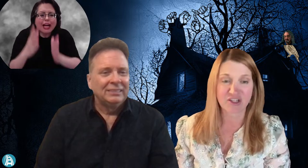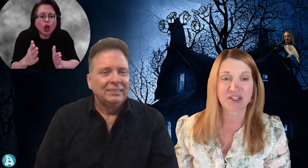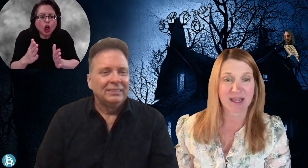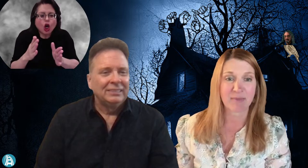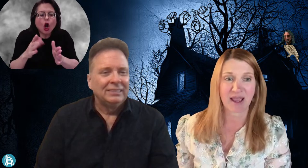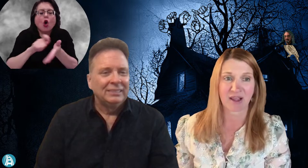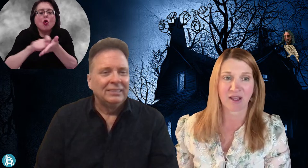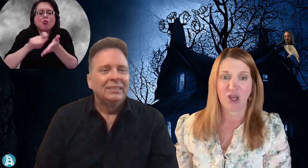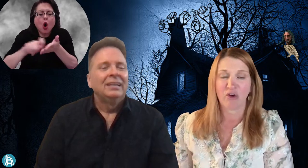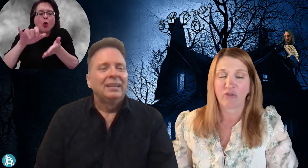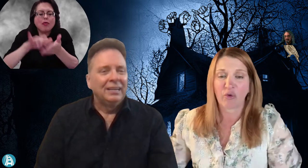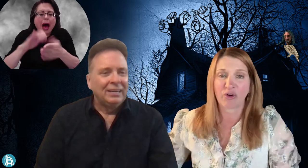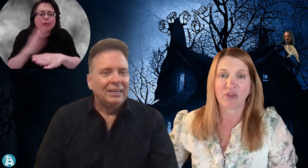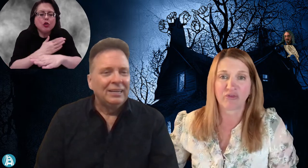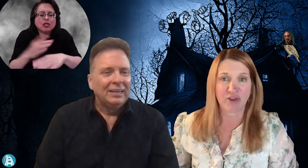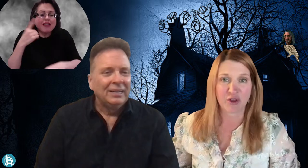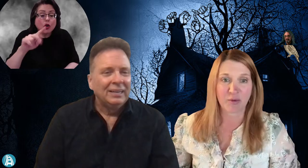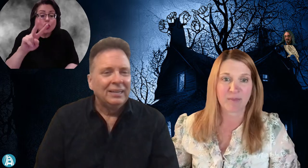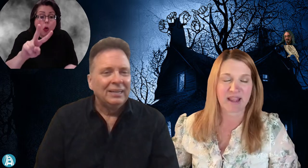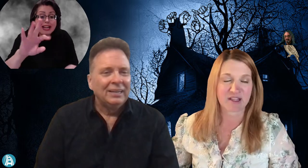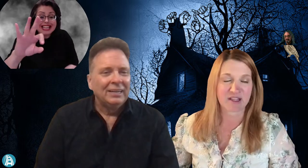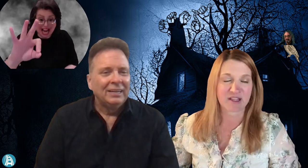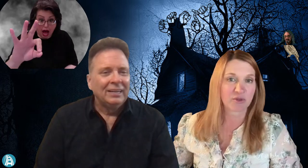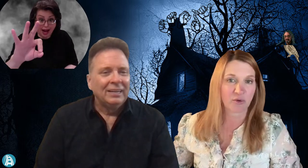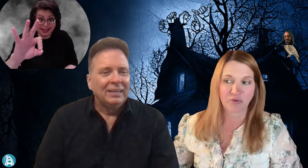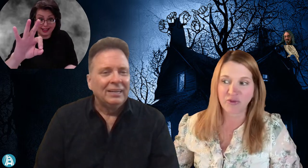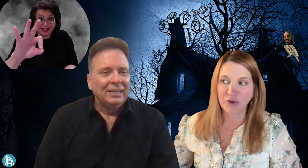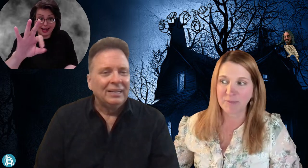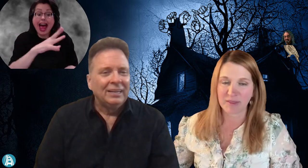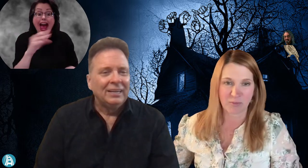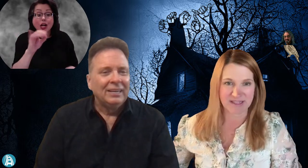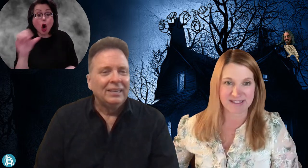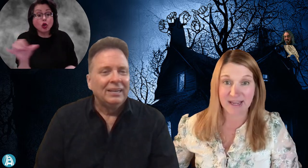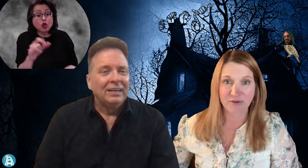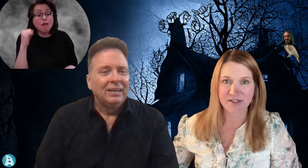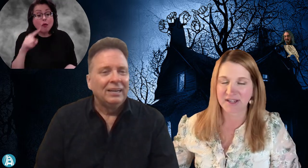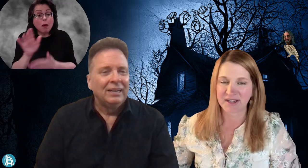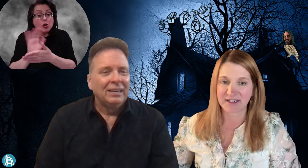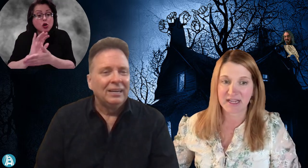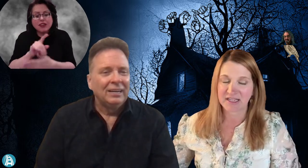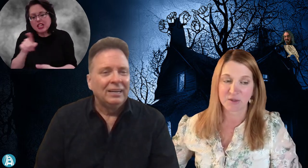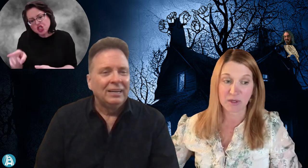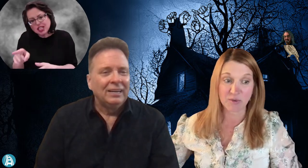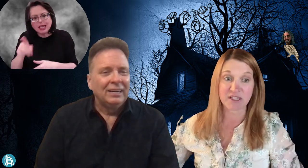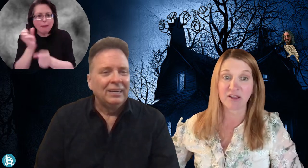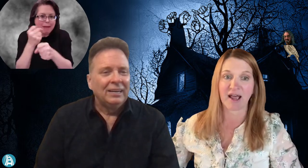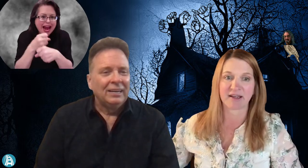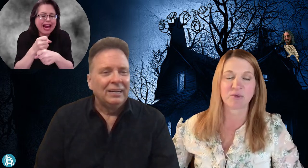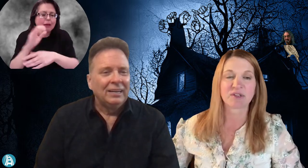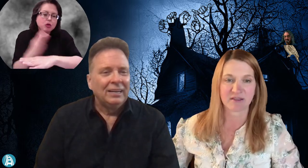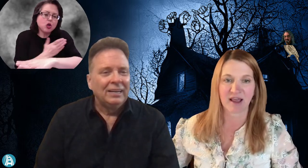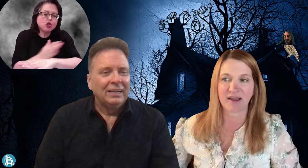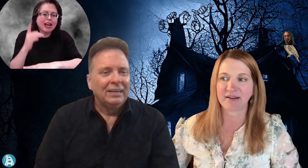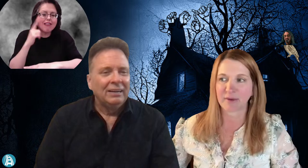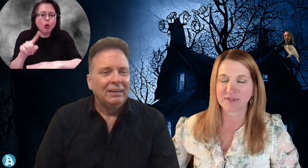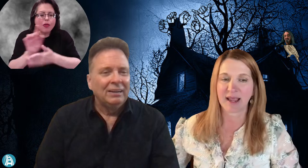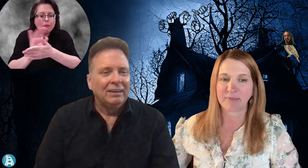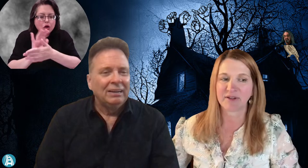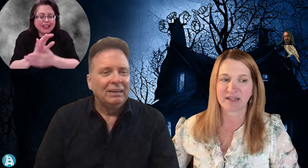then she came back for the film and scored the whole film, and then we had sound design. So it was a lot. There was a lot that was happening